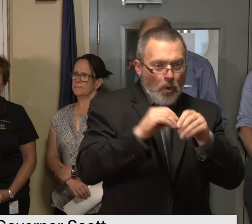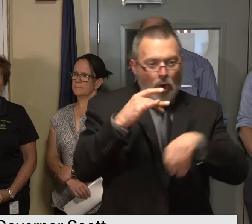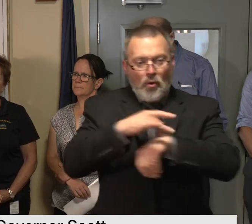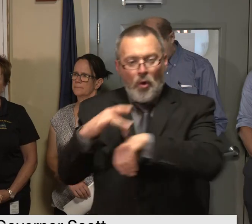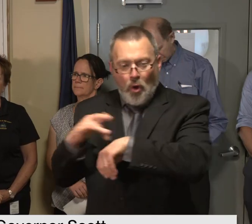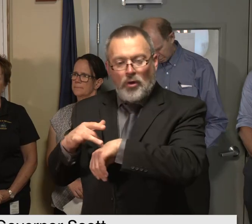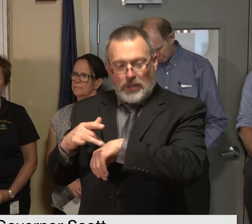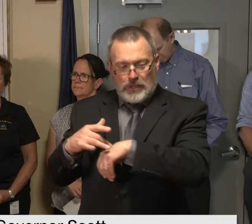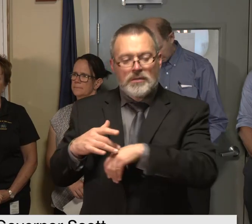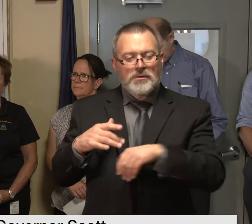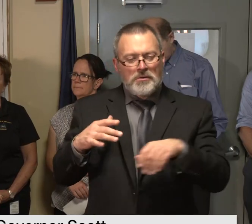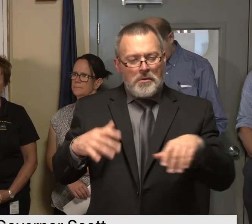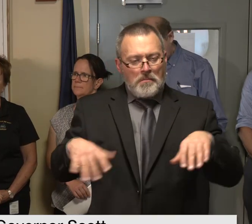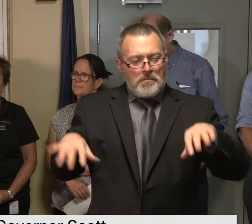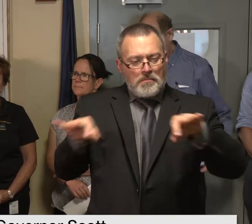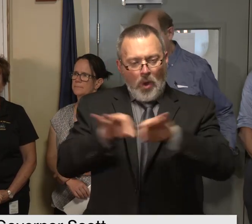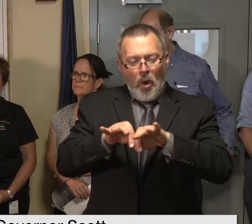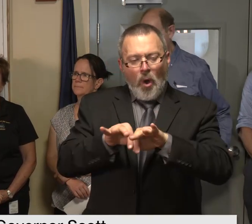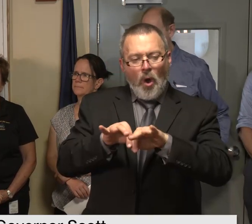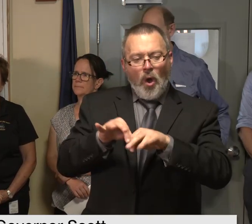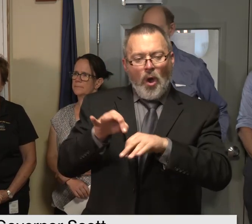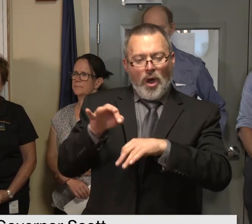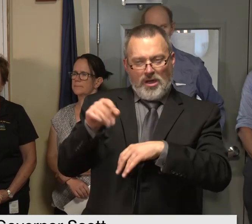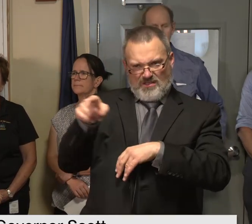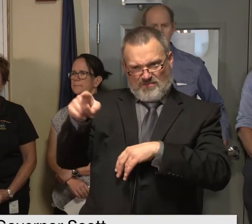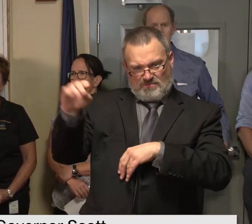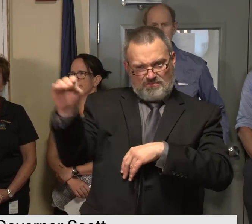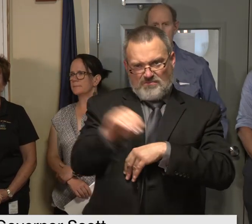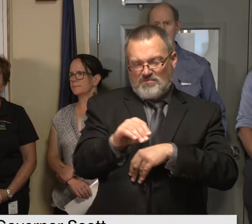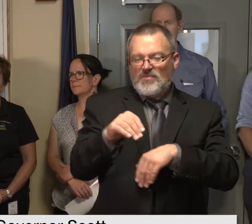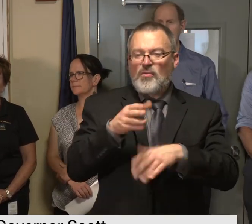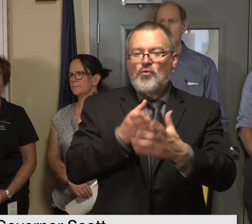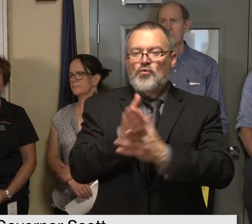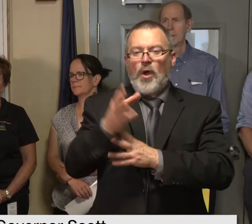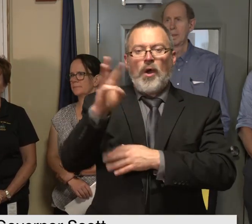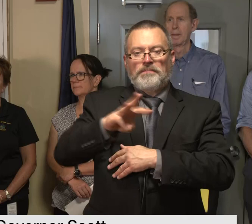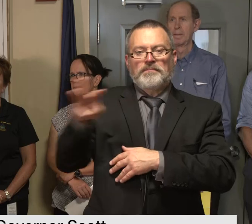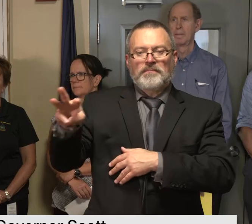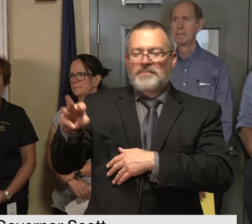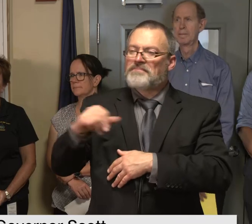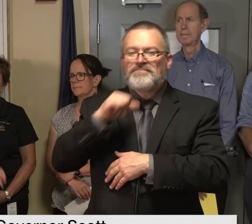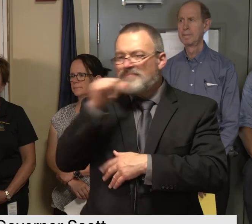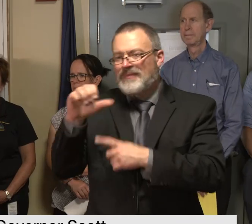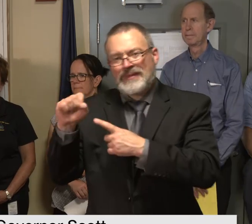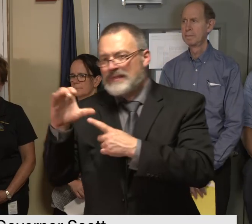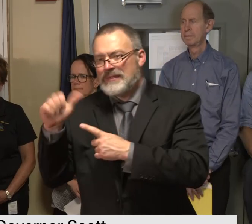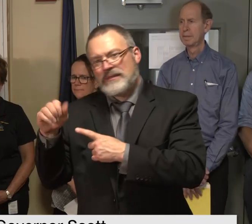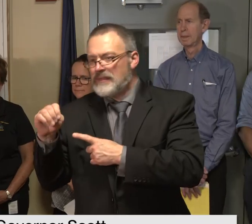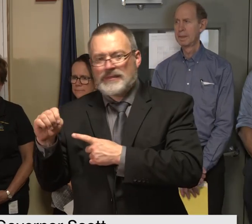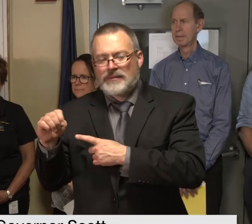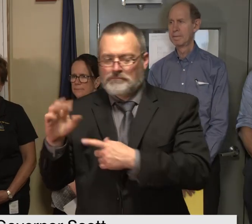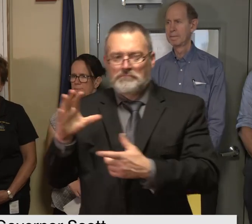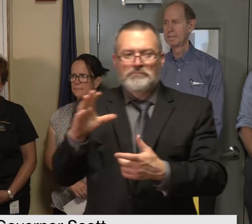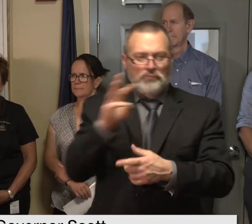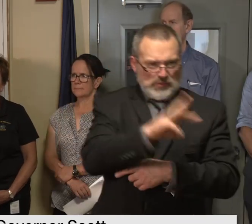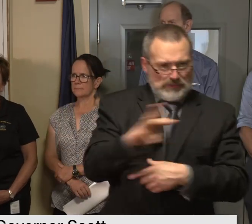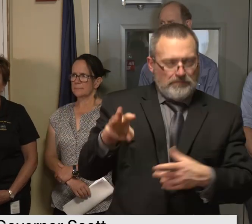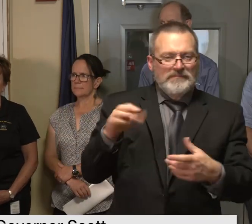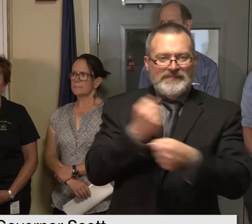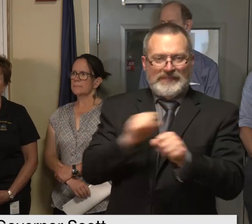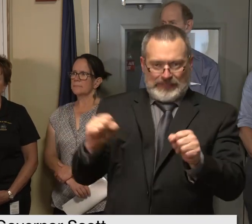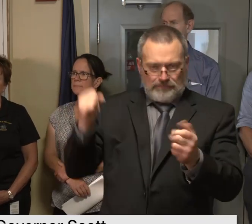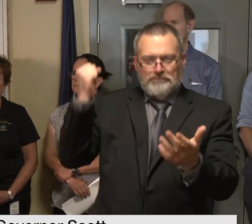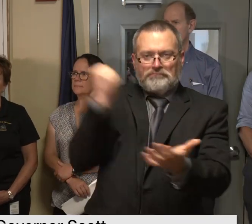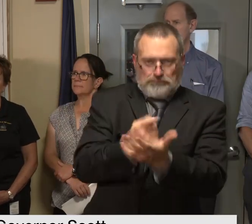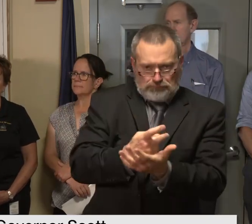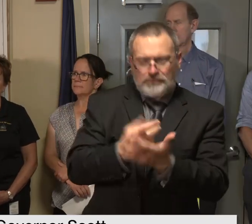safe uh sites to donate on we'll be putting that on there and um i'll provide more updates in the days